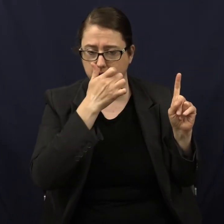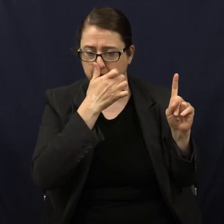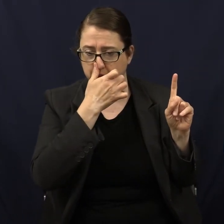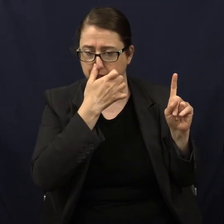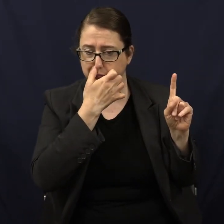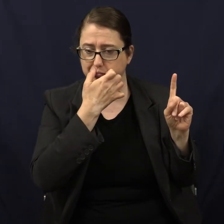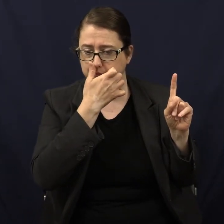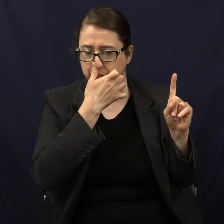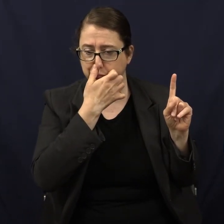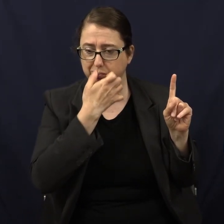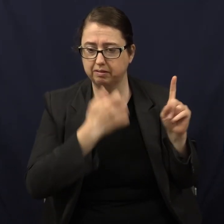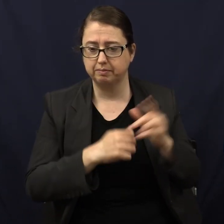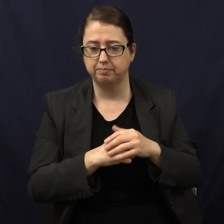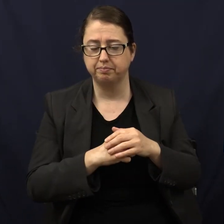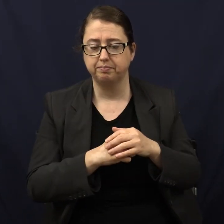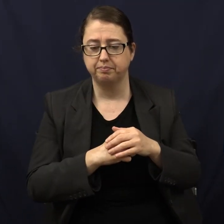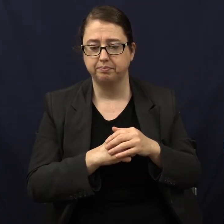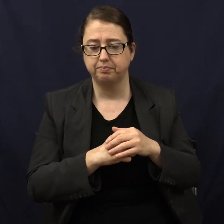Predators, current.